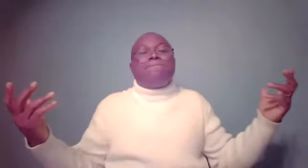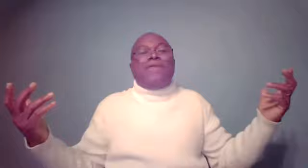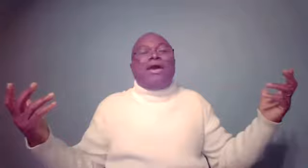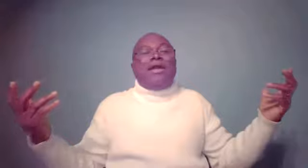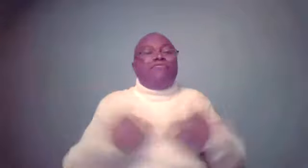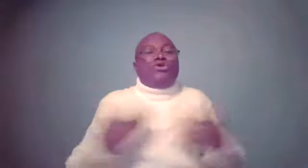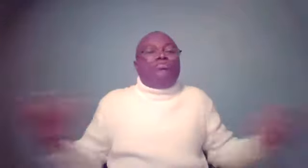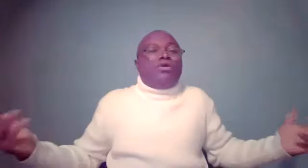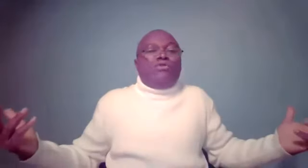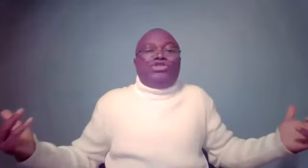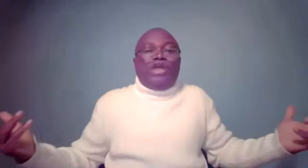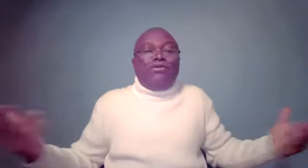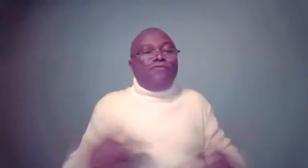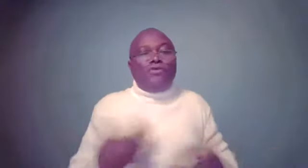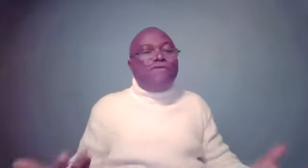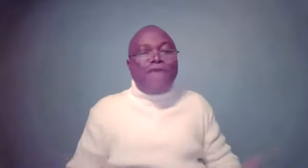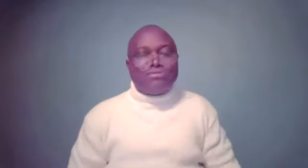And I was brought, was jailed for no offense.